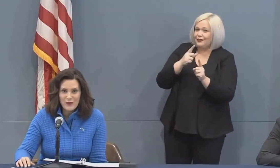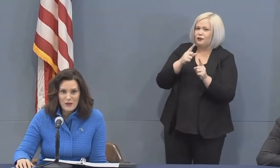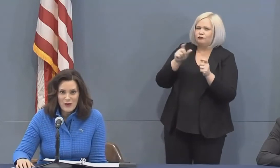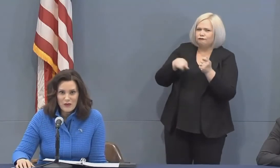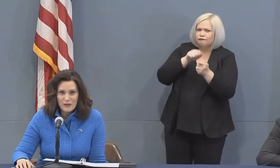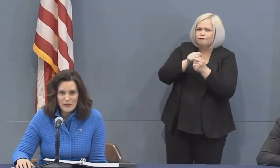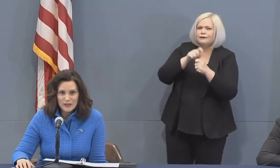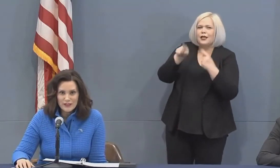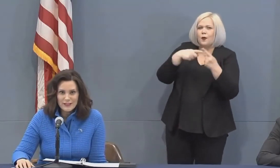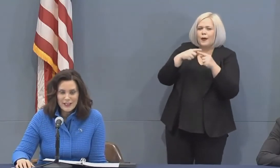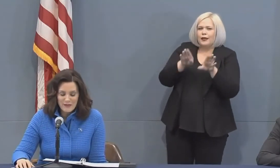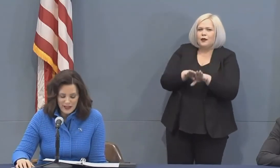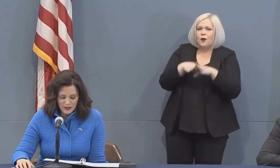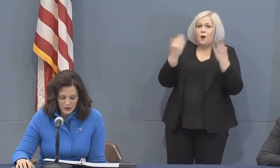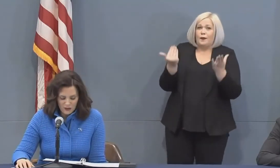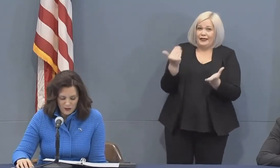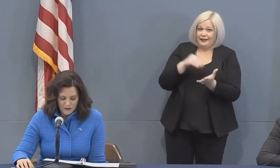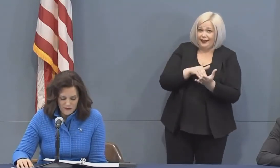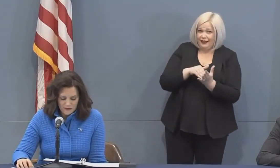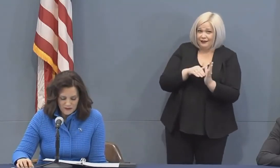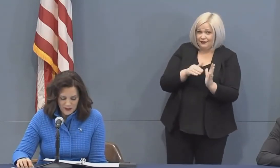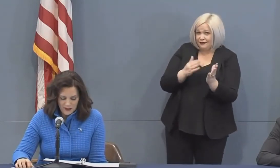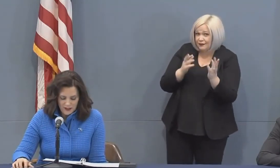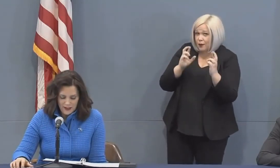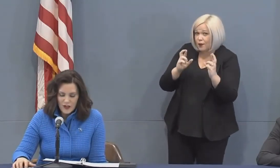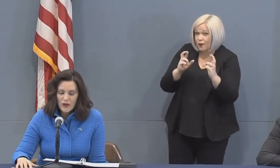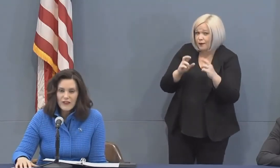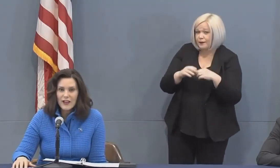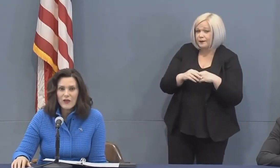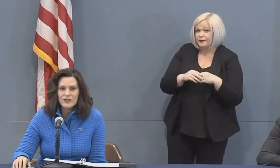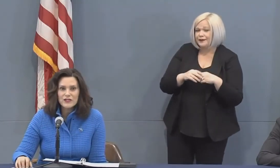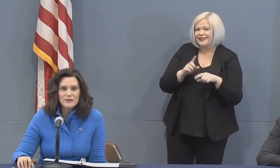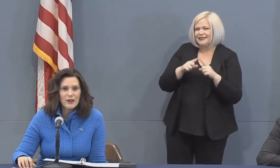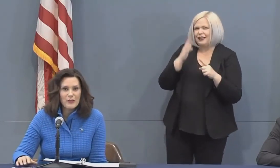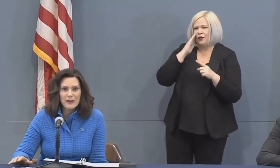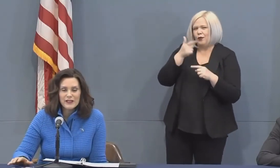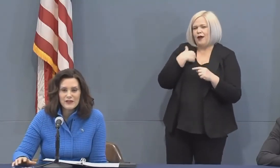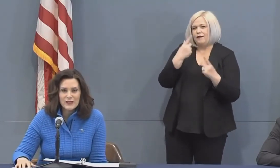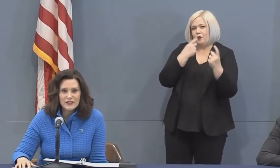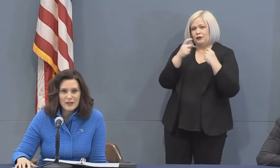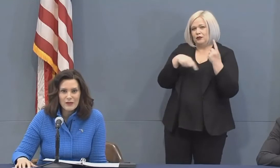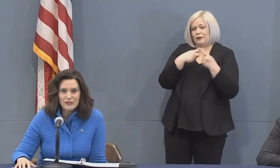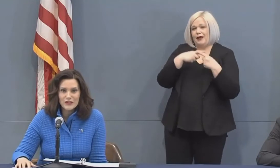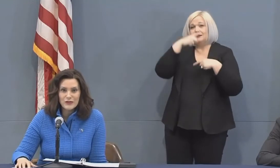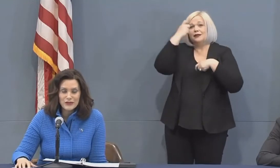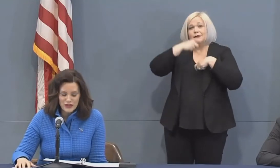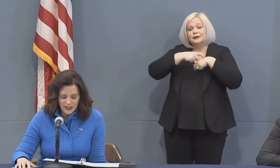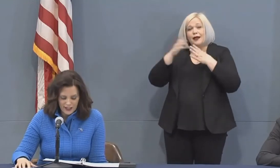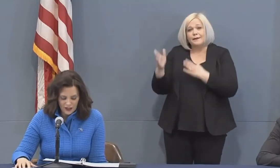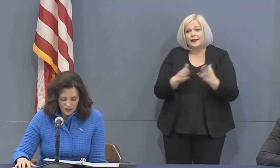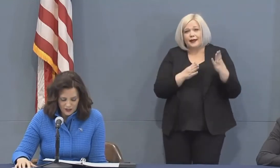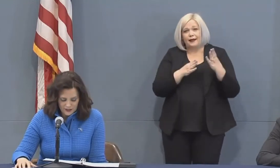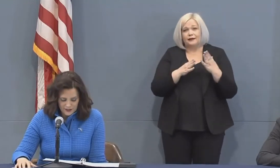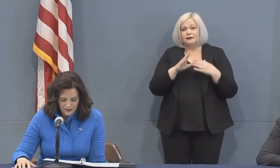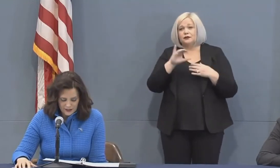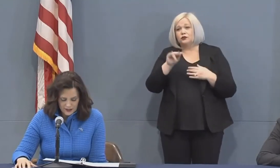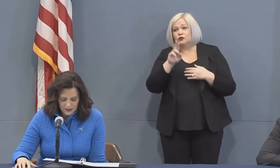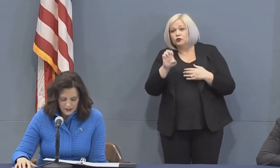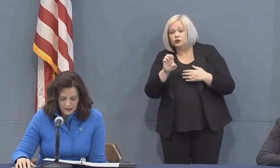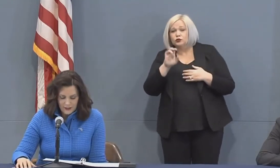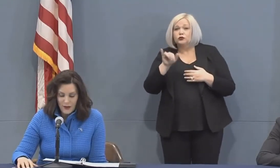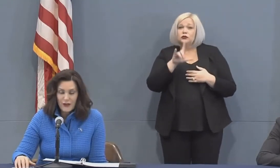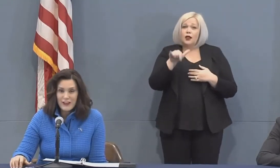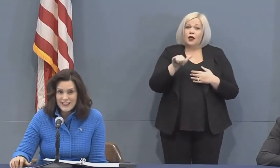precisely when we will be able to get back to normal. And I know you've got questions about your plans for the summer, June, July, and August,